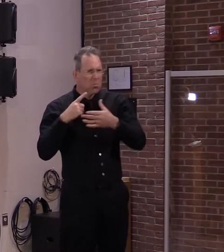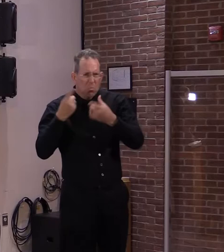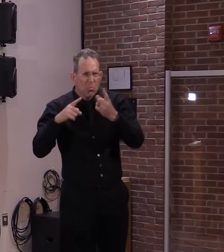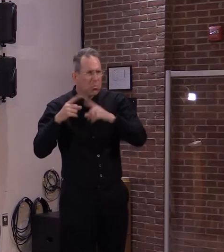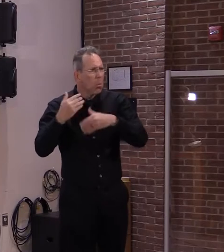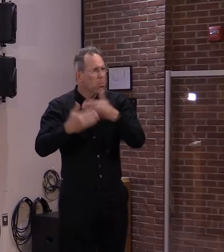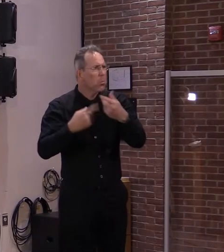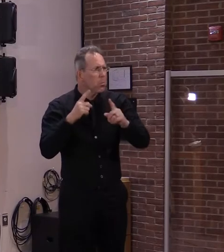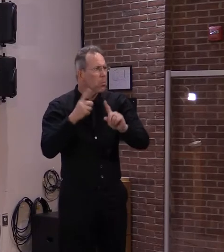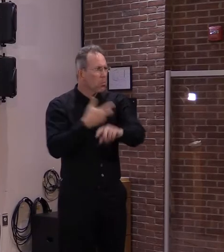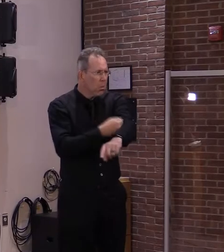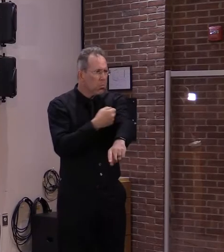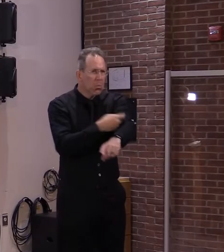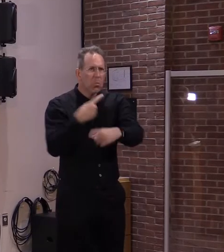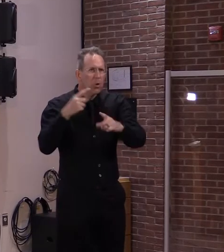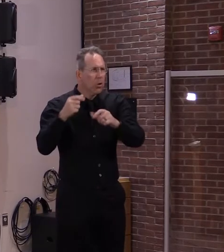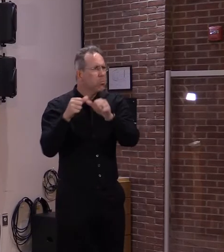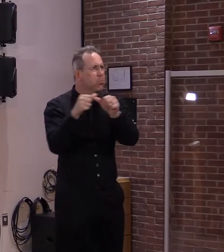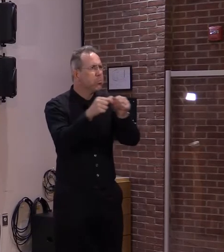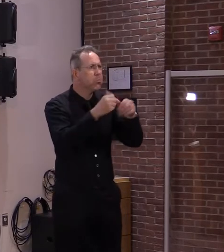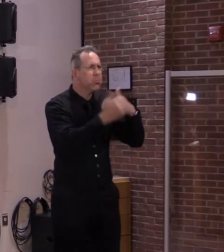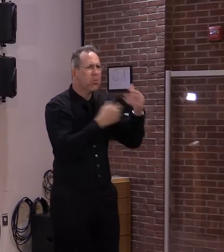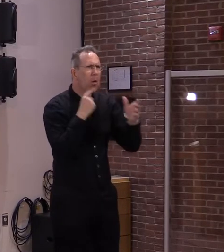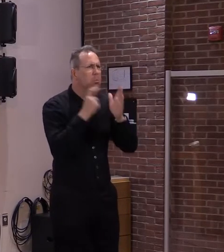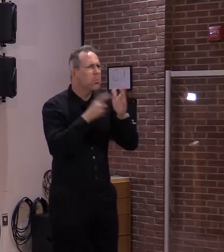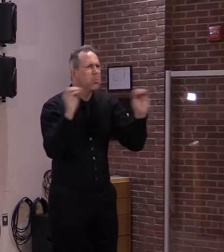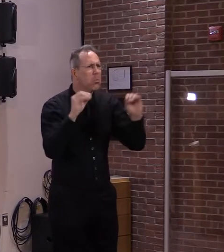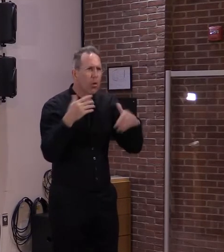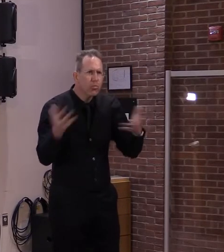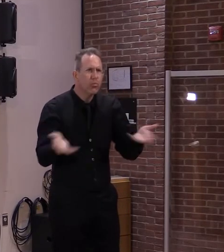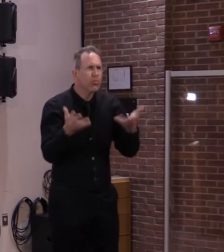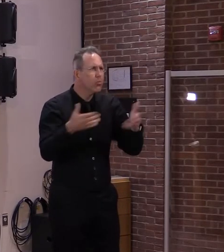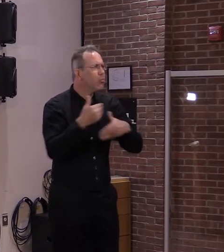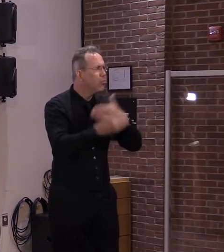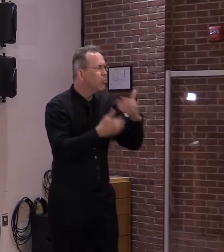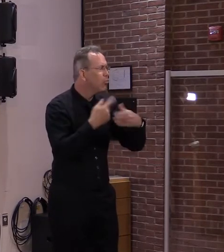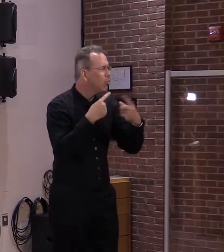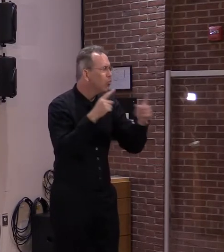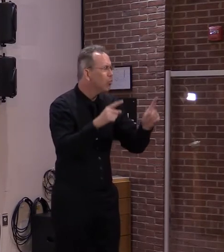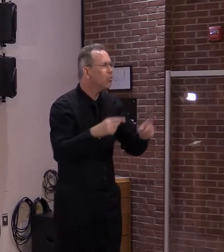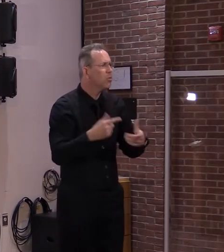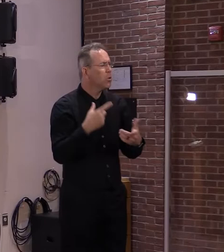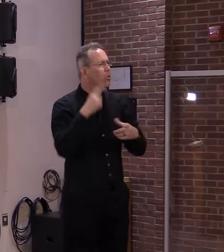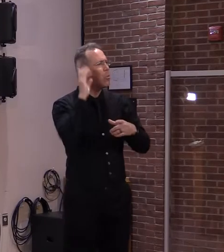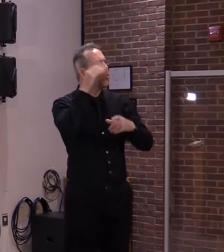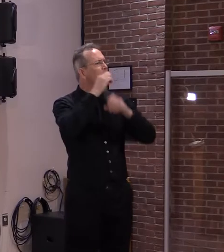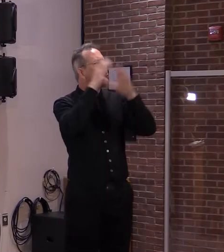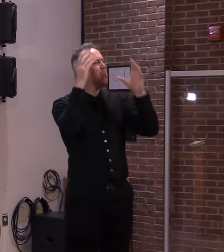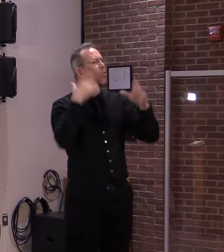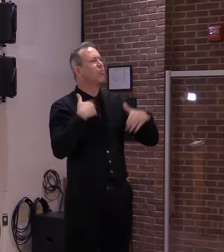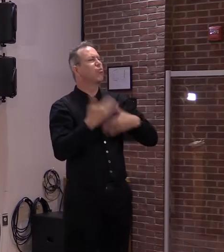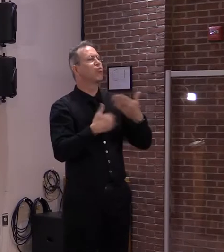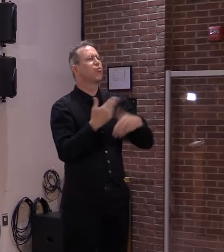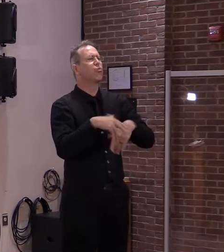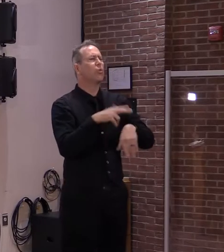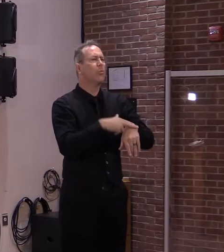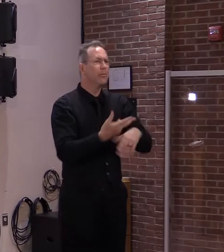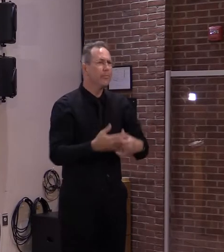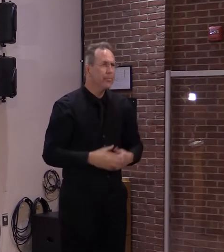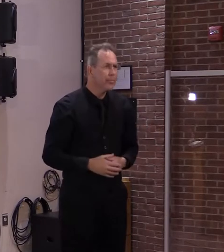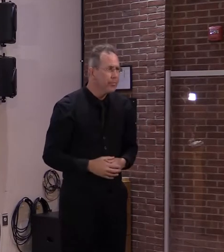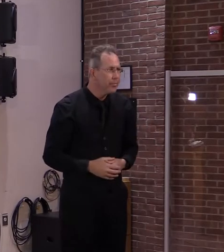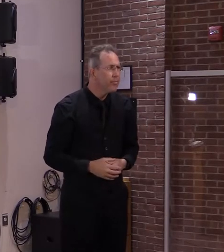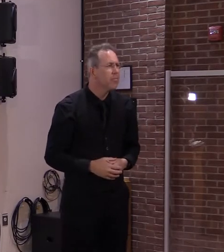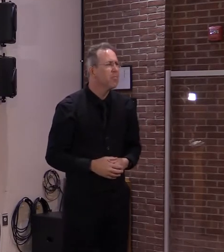we shouldn't start thinking about those kinds of concepts at a time when we're leading the